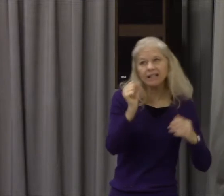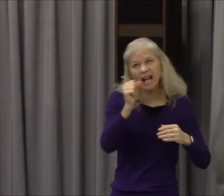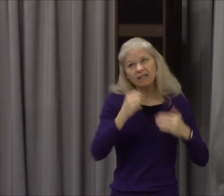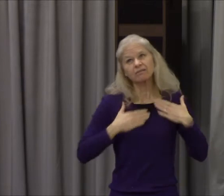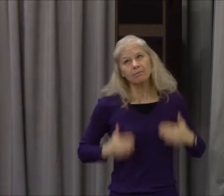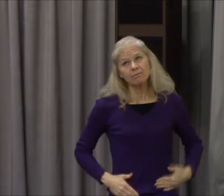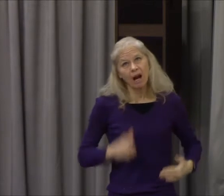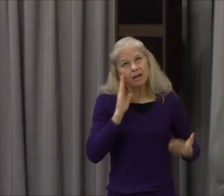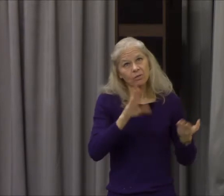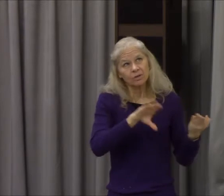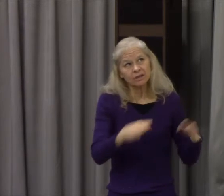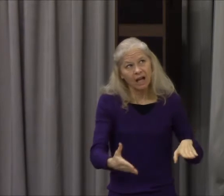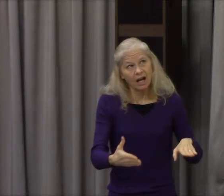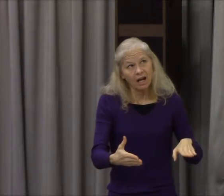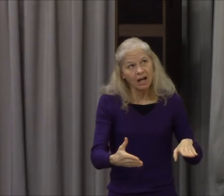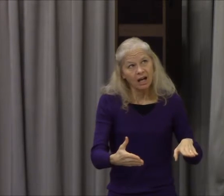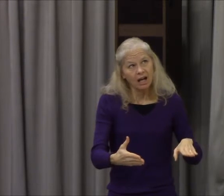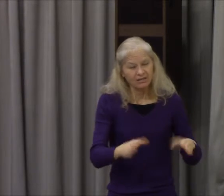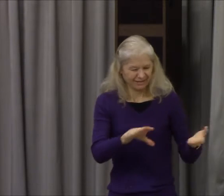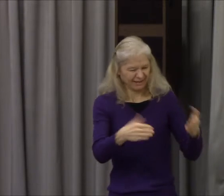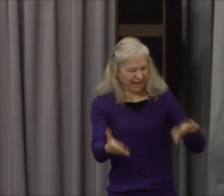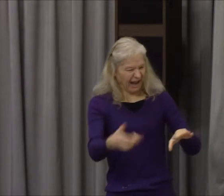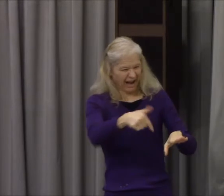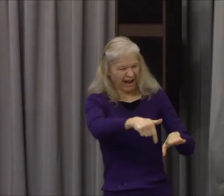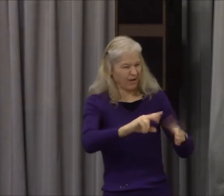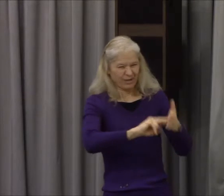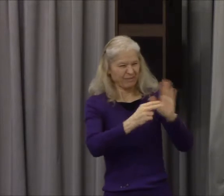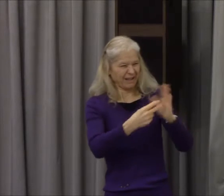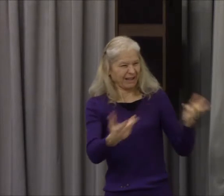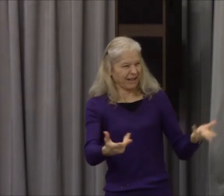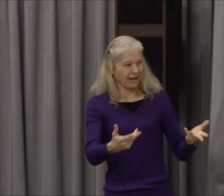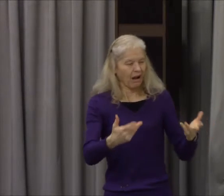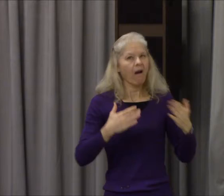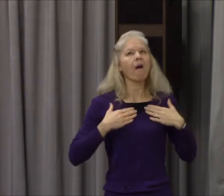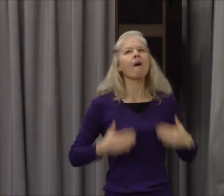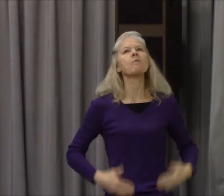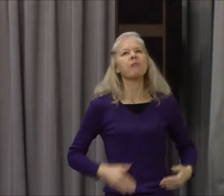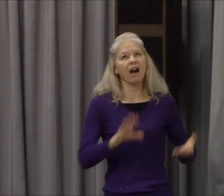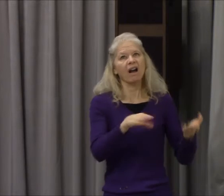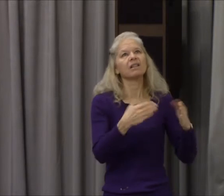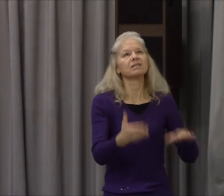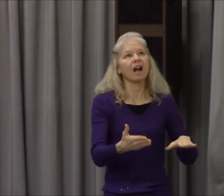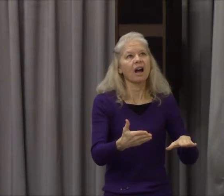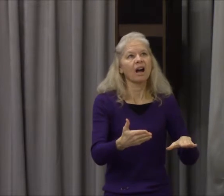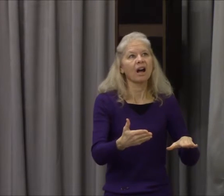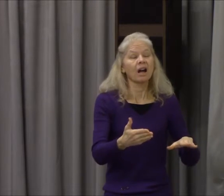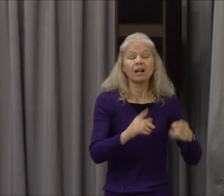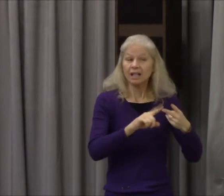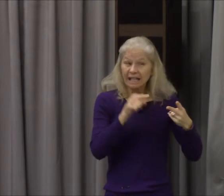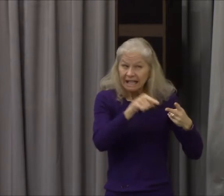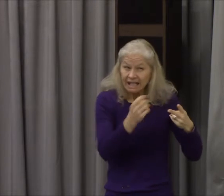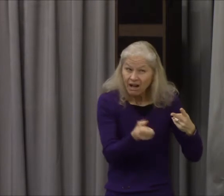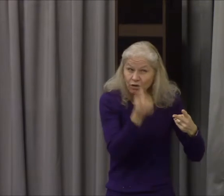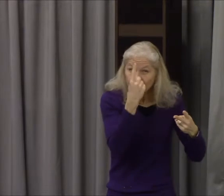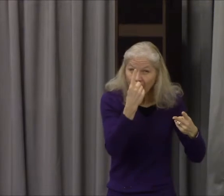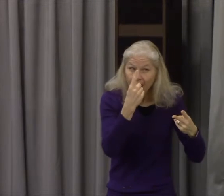that first meaning here it is by the way I'm going to give you my law and show you just how strong your problem is